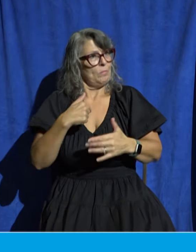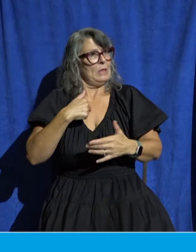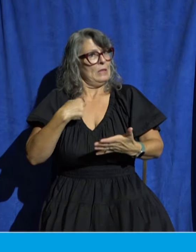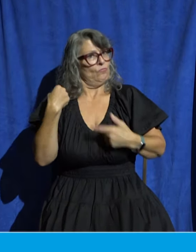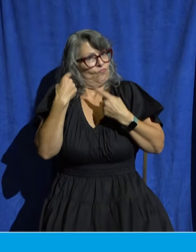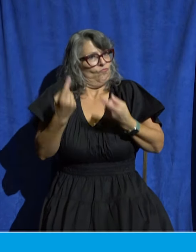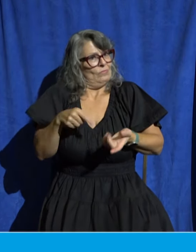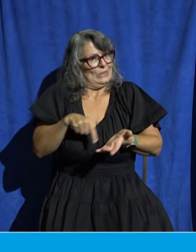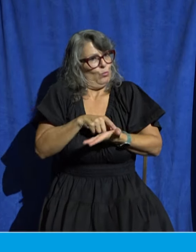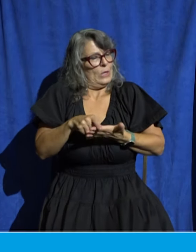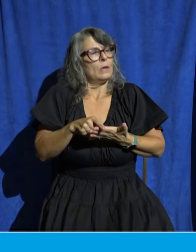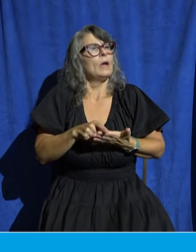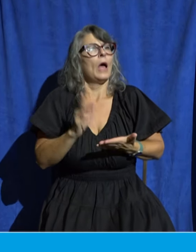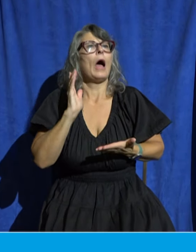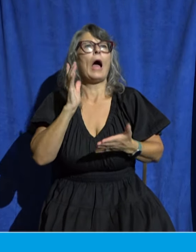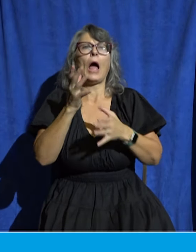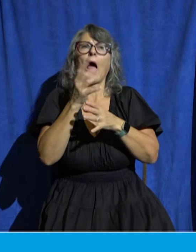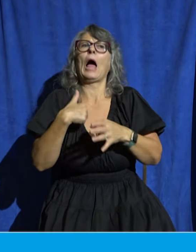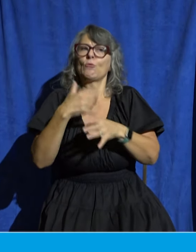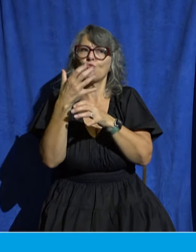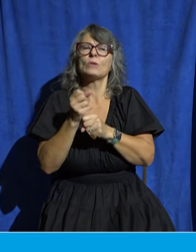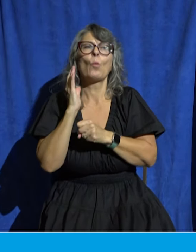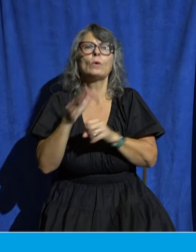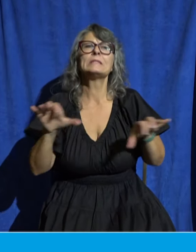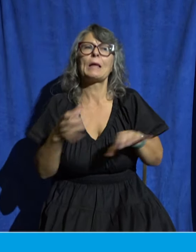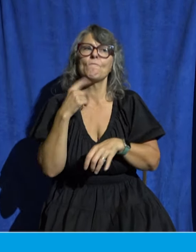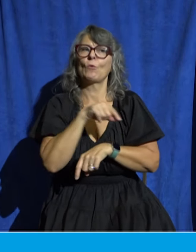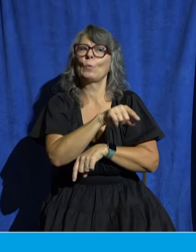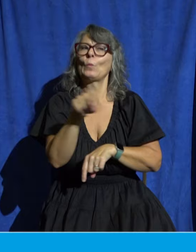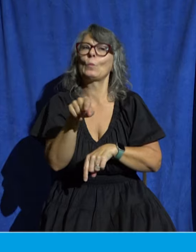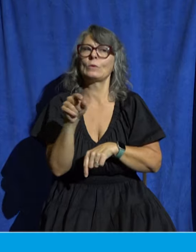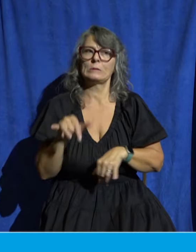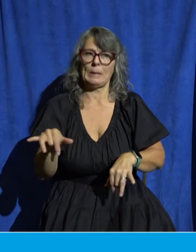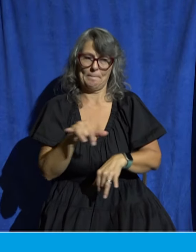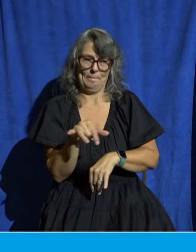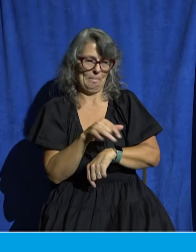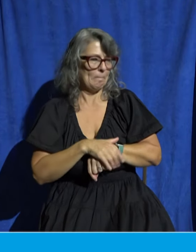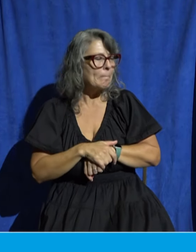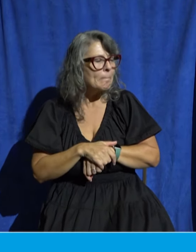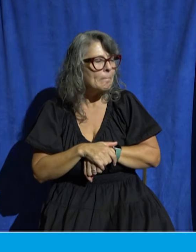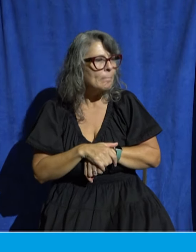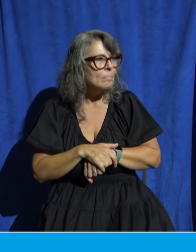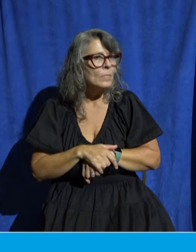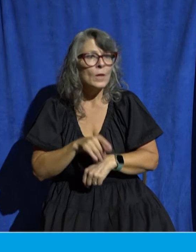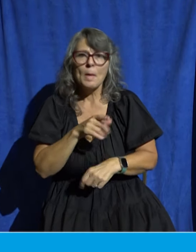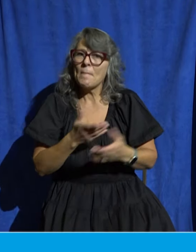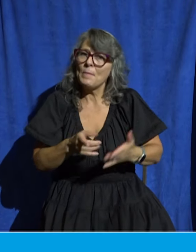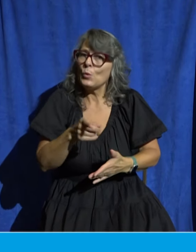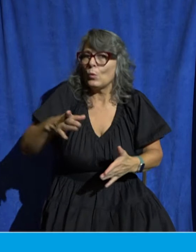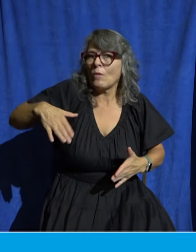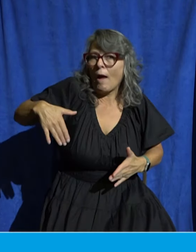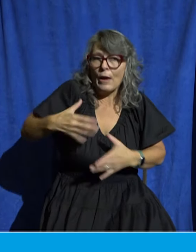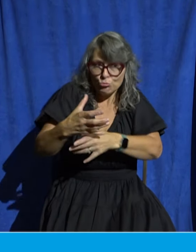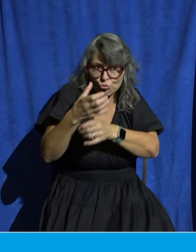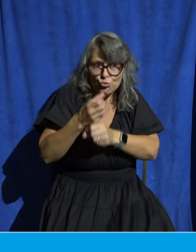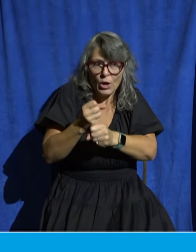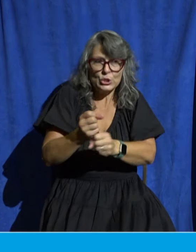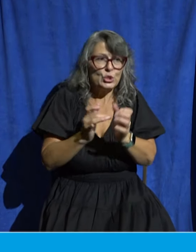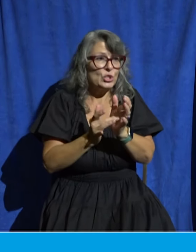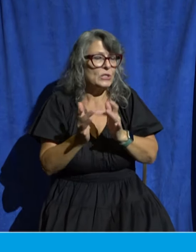And if you're here today and you're exploring Christianity, you've not yet trusted in Jesus, the truths that we're gonna look at today are just as